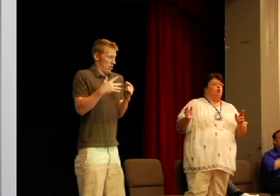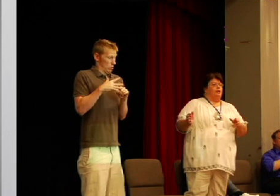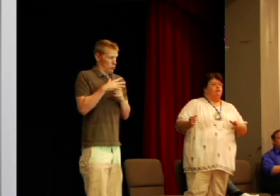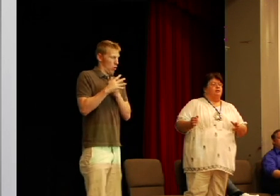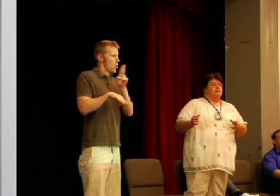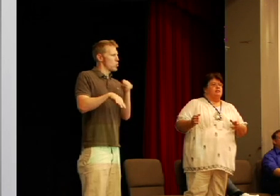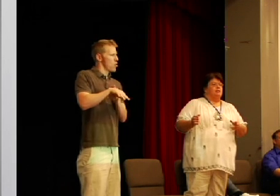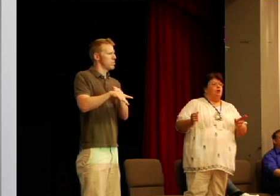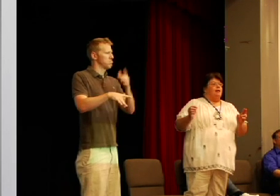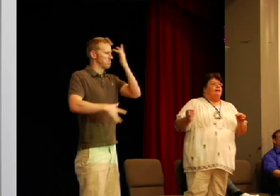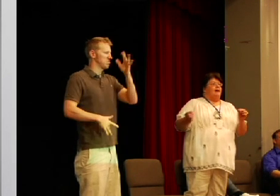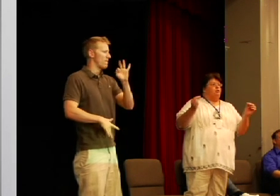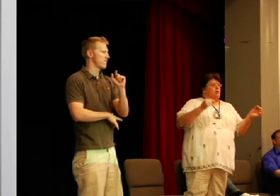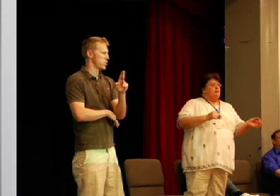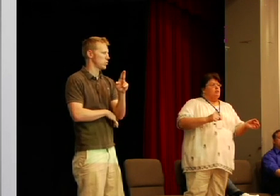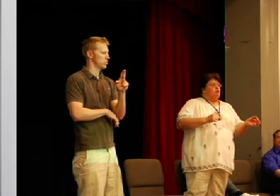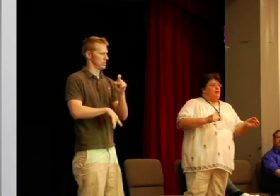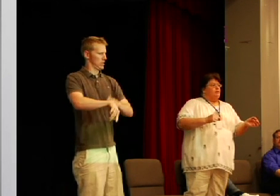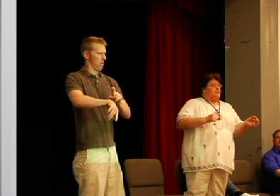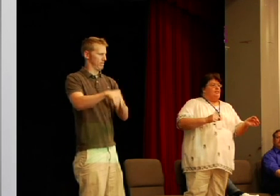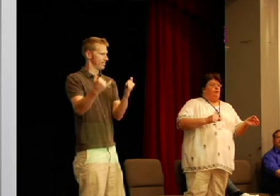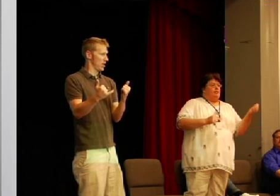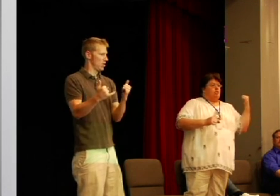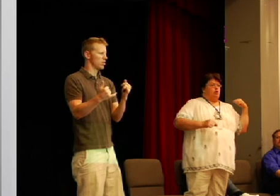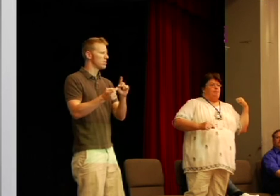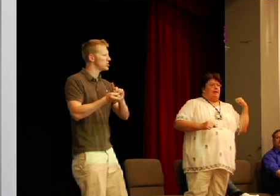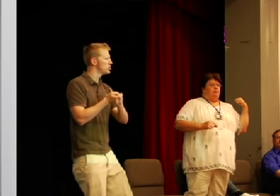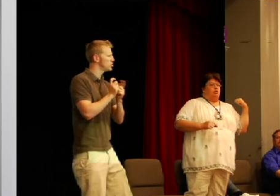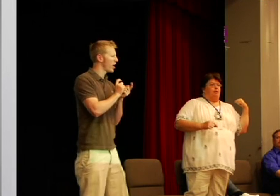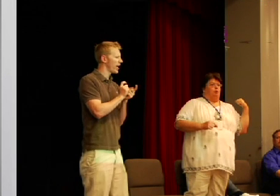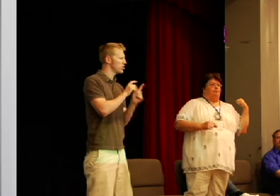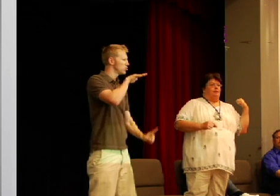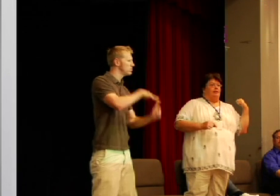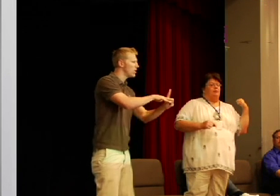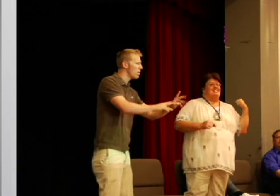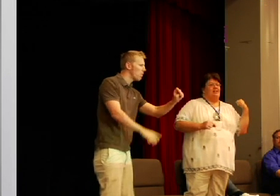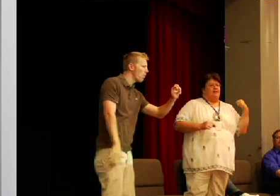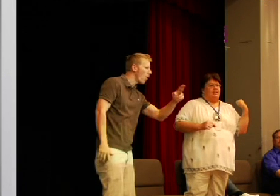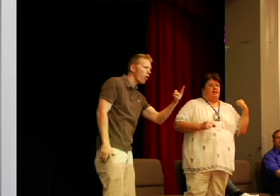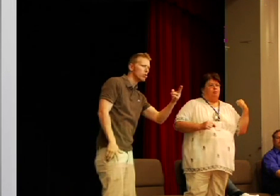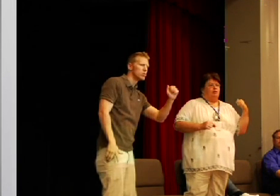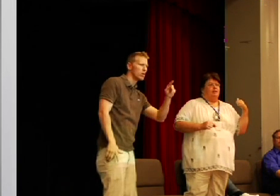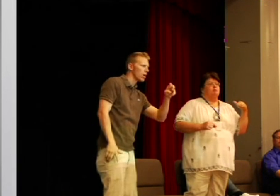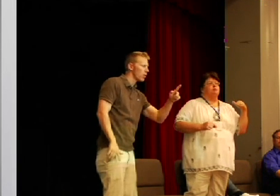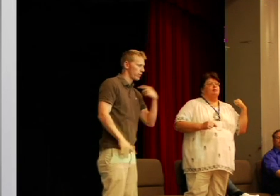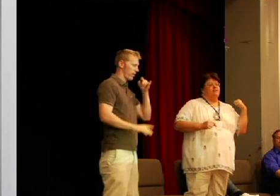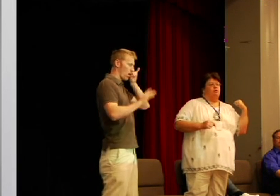normal influenza season that's one thing this new virus did differently is it showed up back in March April I think we identified it in April it was probably floating